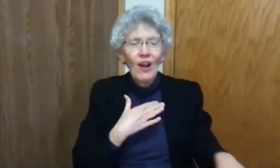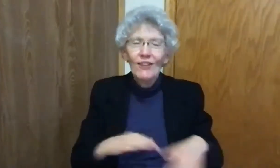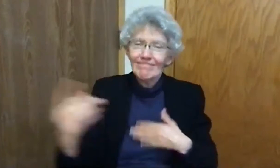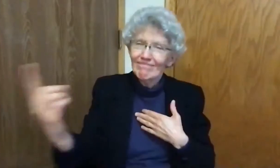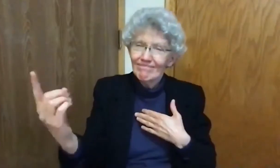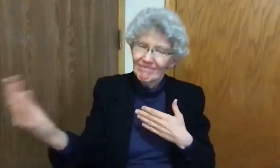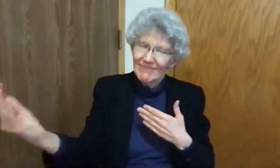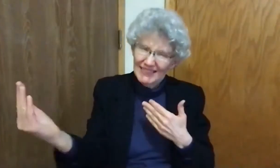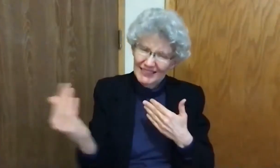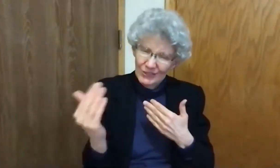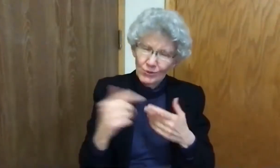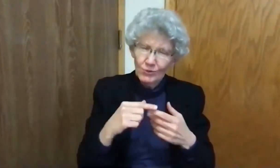Jesus went with them. Jesus